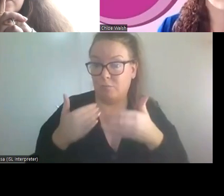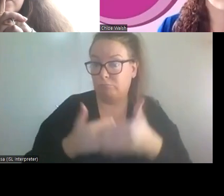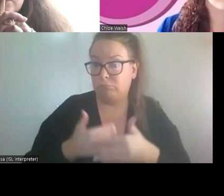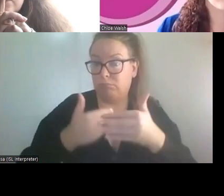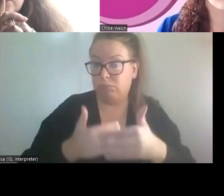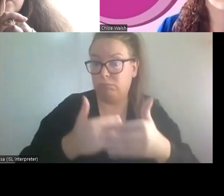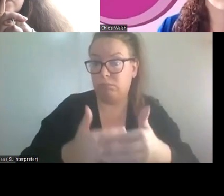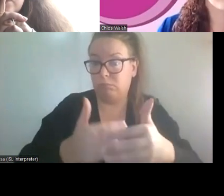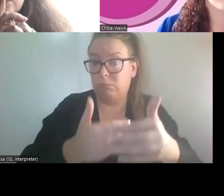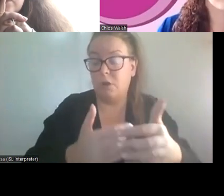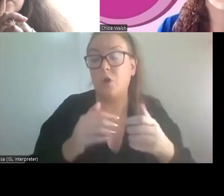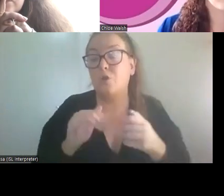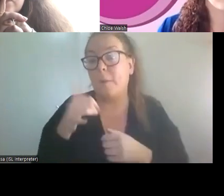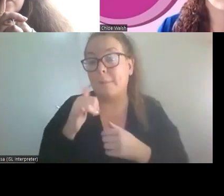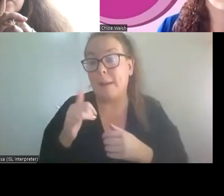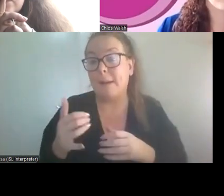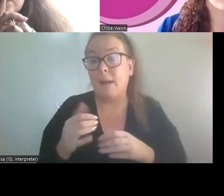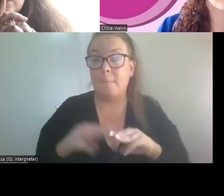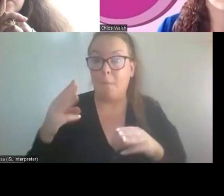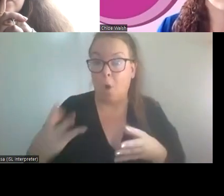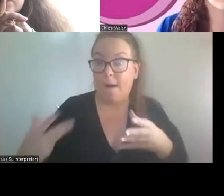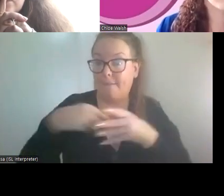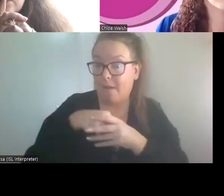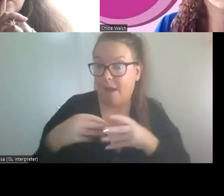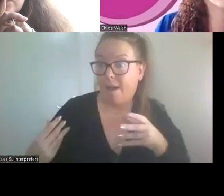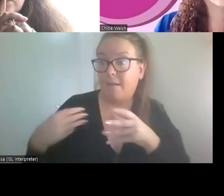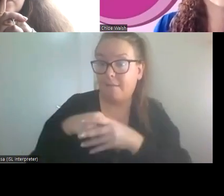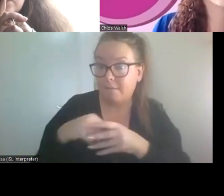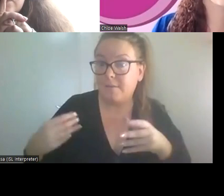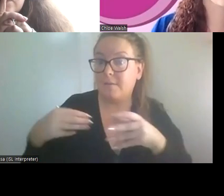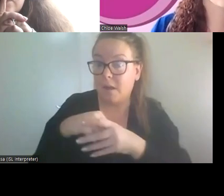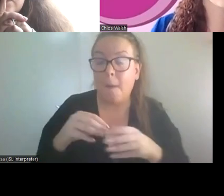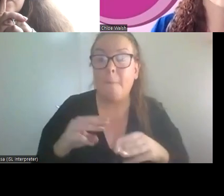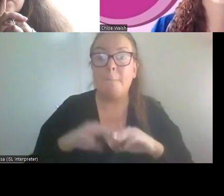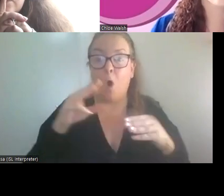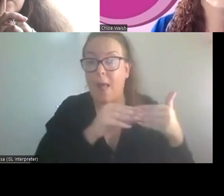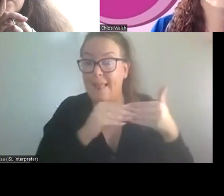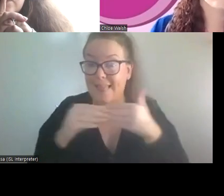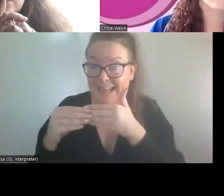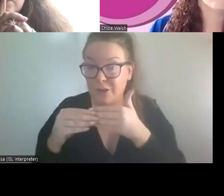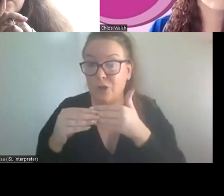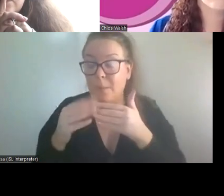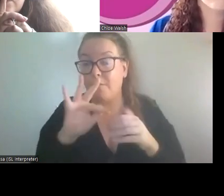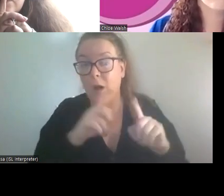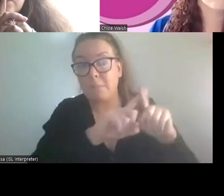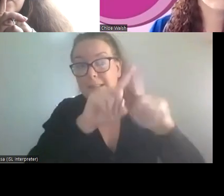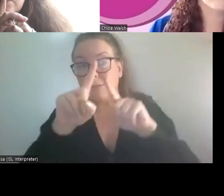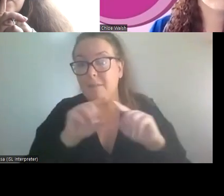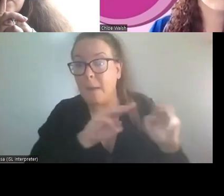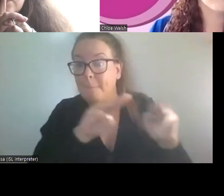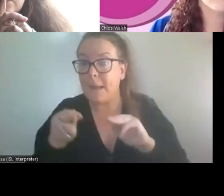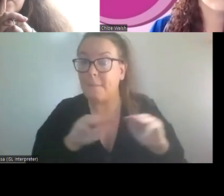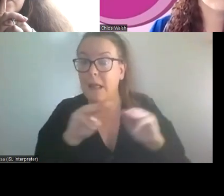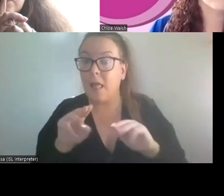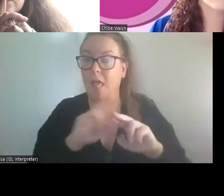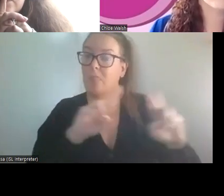maybe the more involvement you have or the more leadership from people who are not traditional